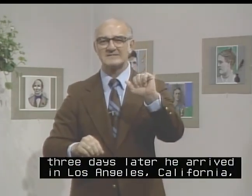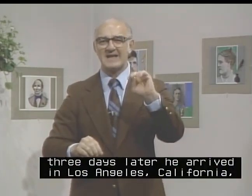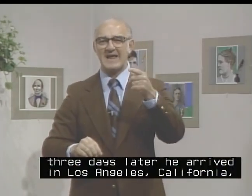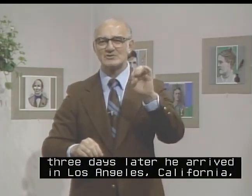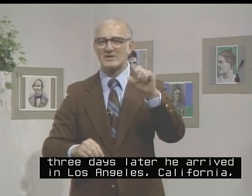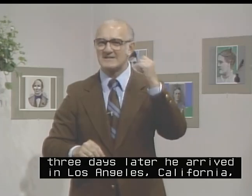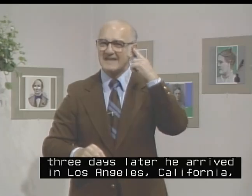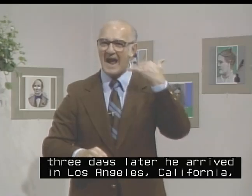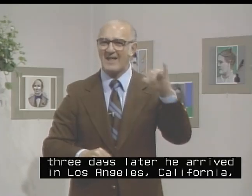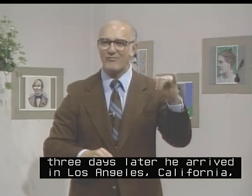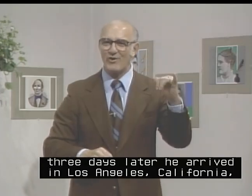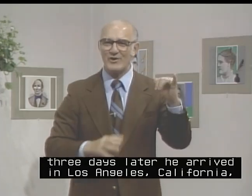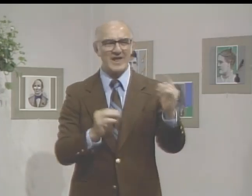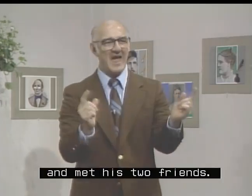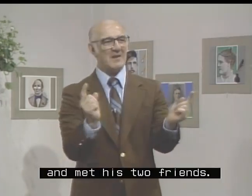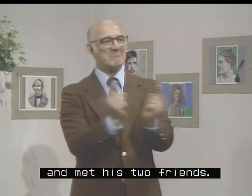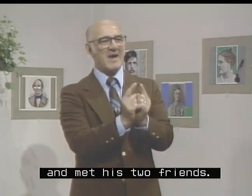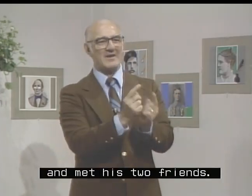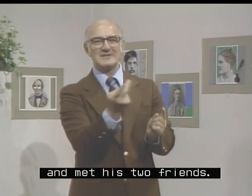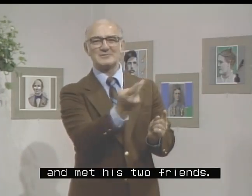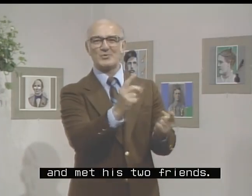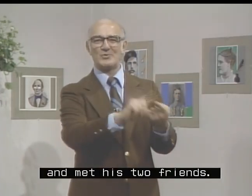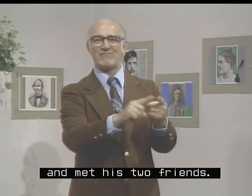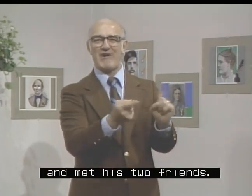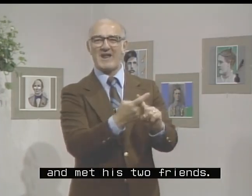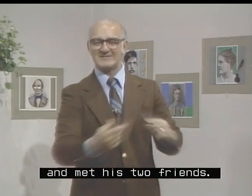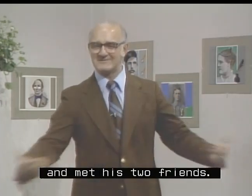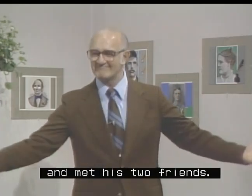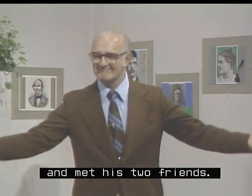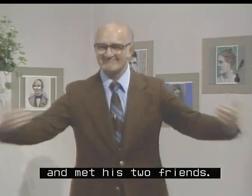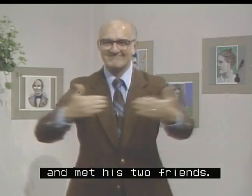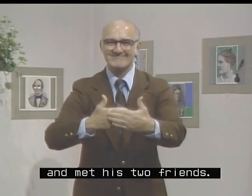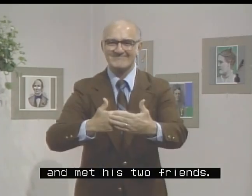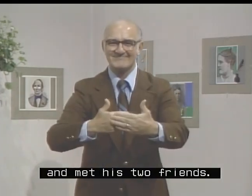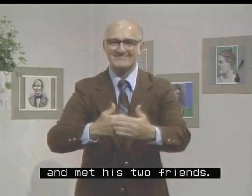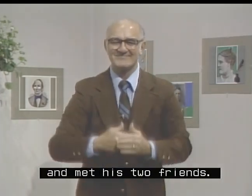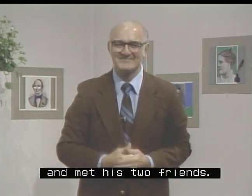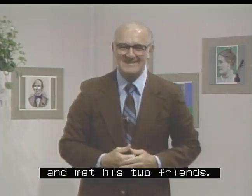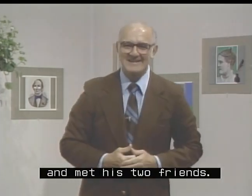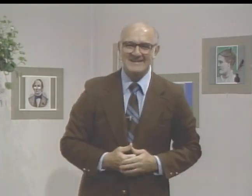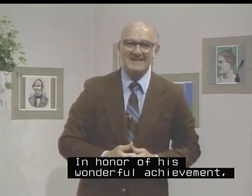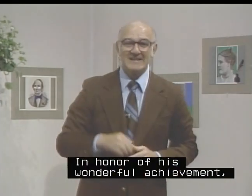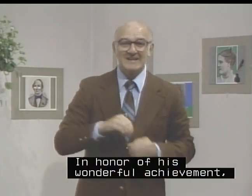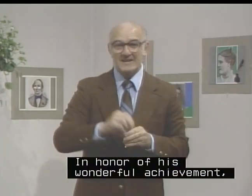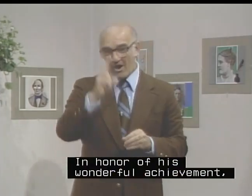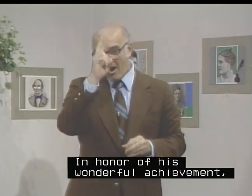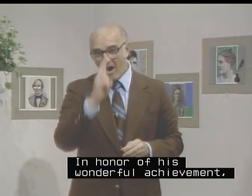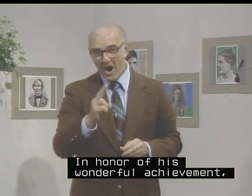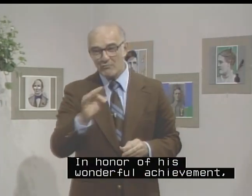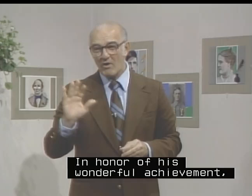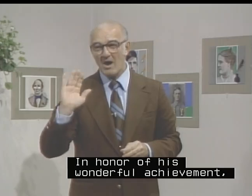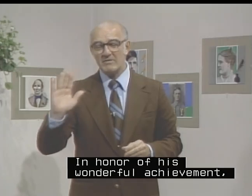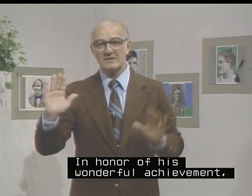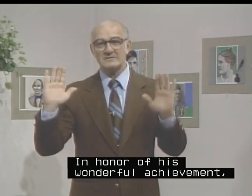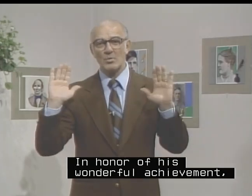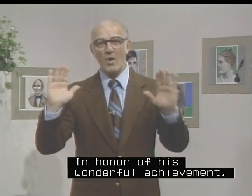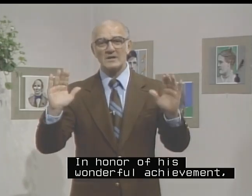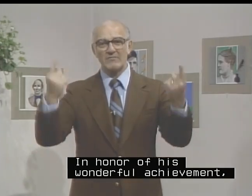Angeles, California, and met his two friends. Mmm. In honor of his wonderful